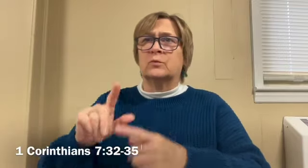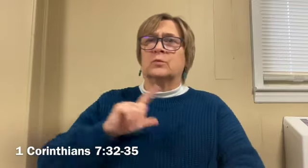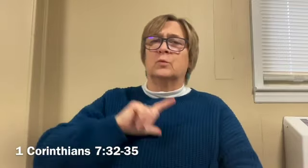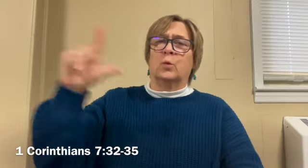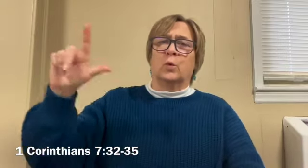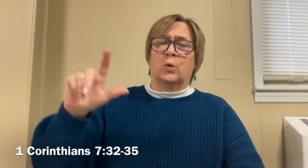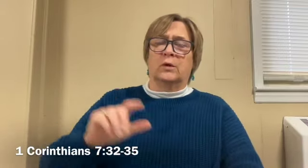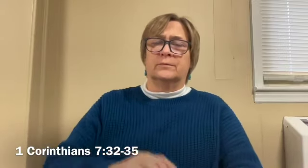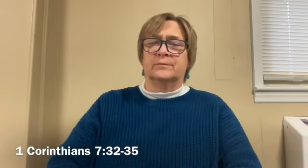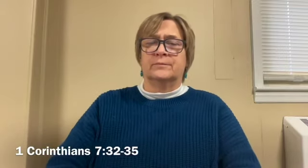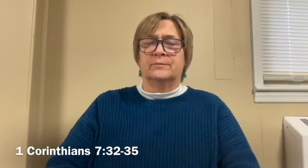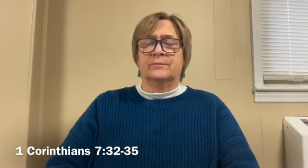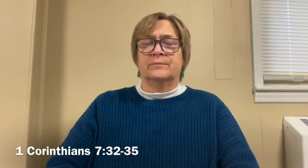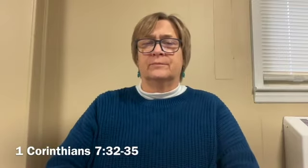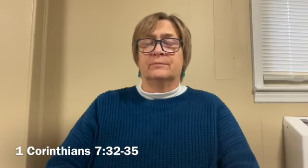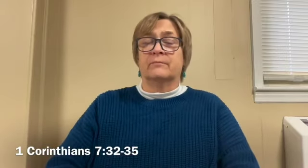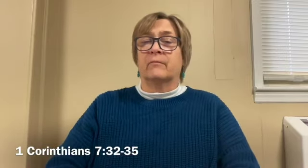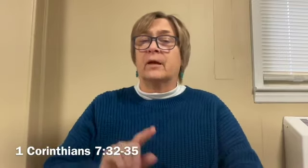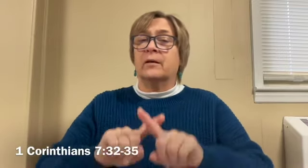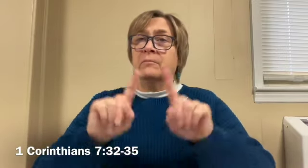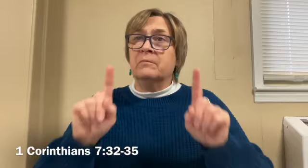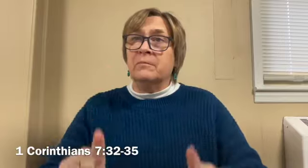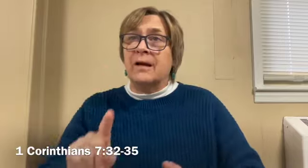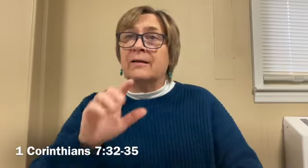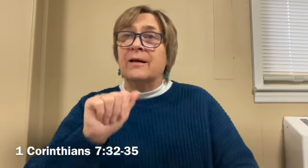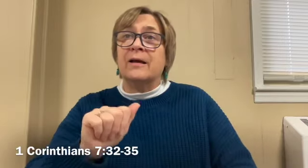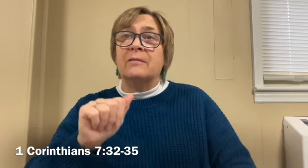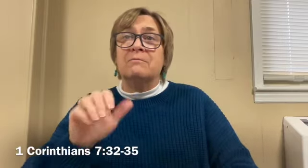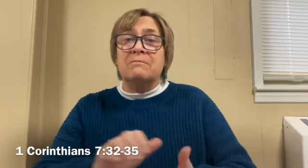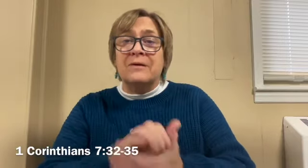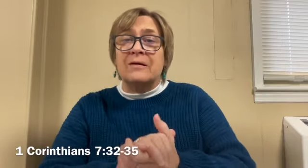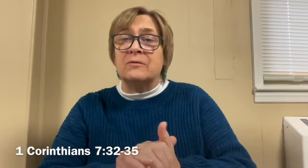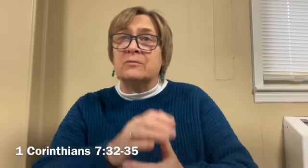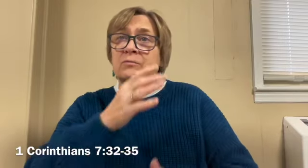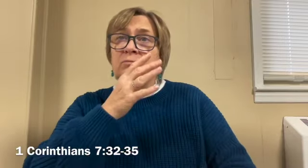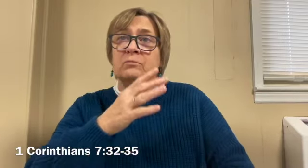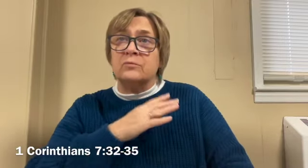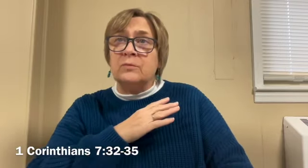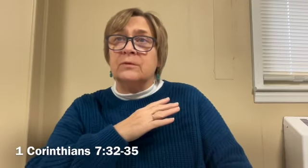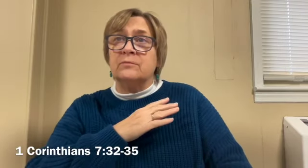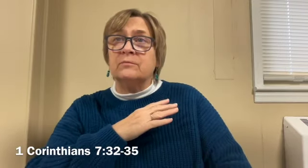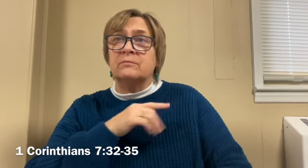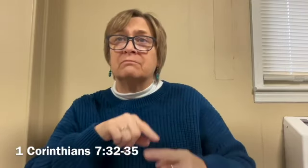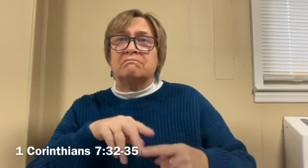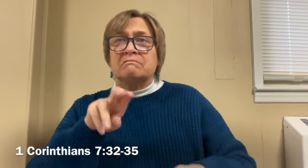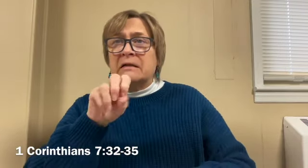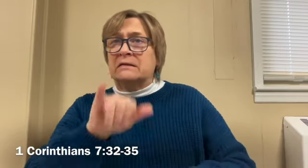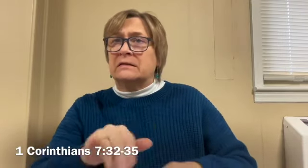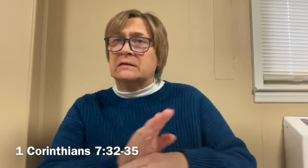a married woman on the other hand is anxious about things of the world